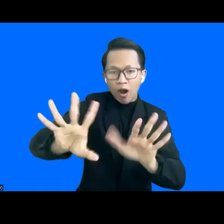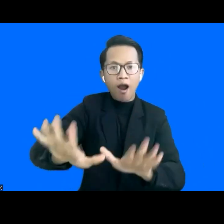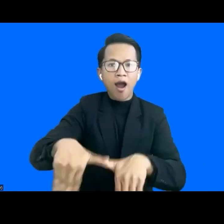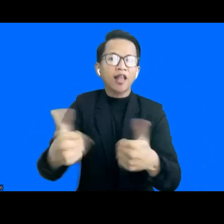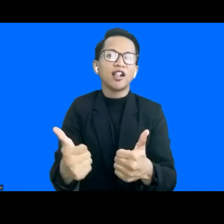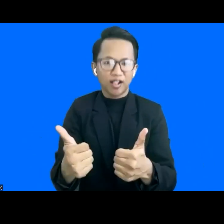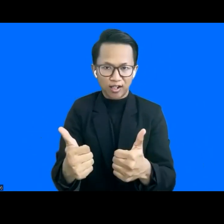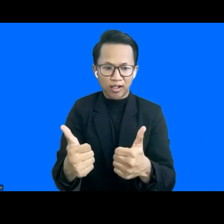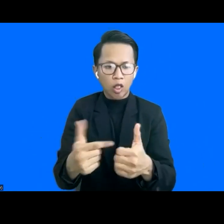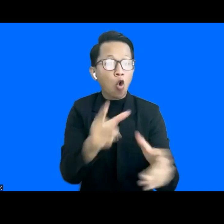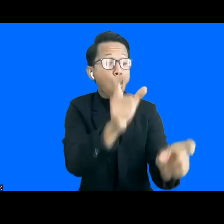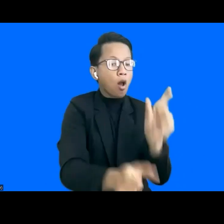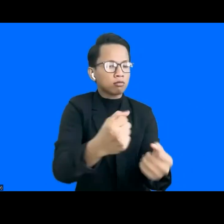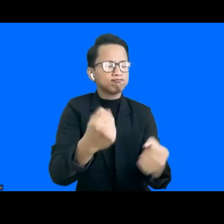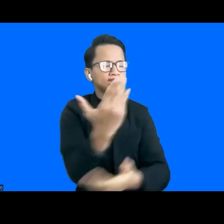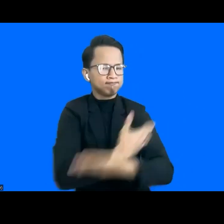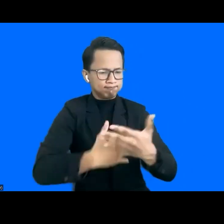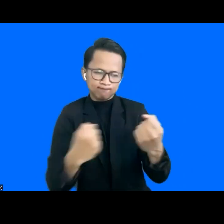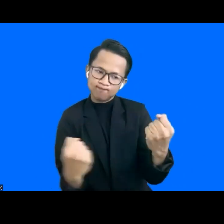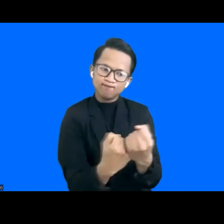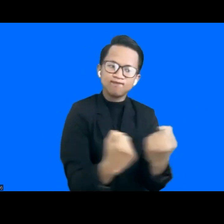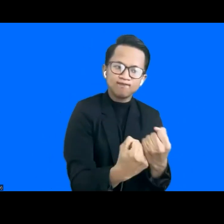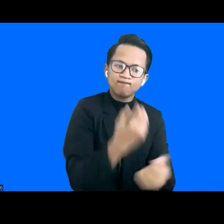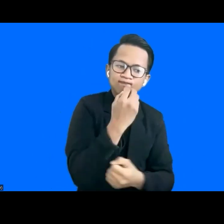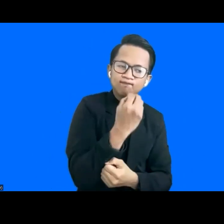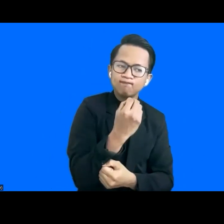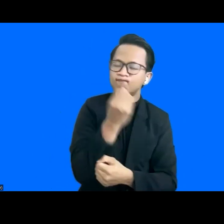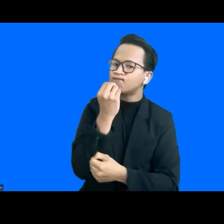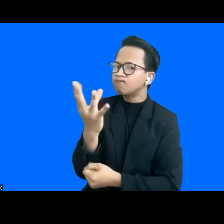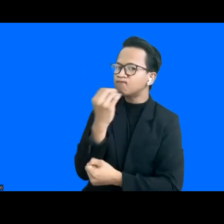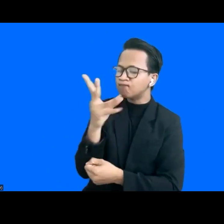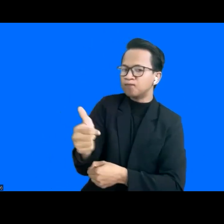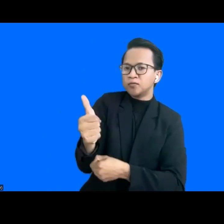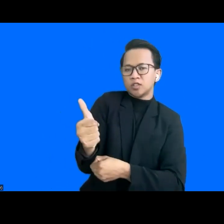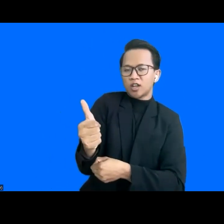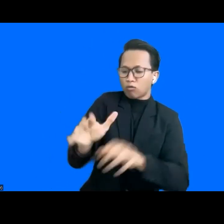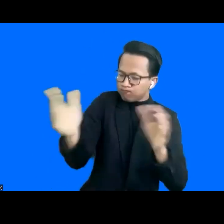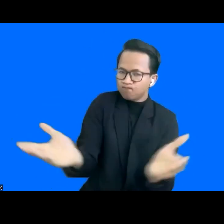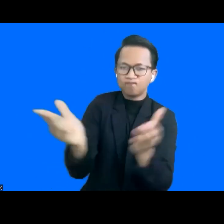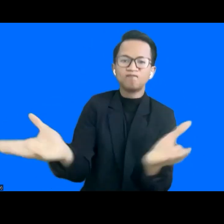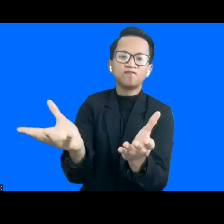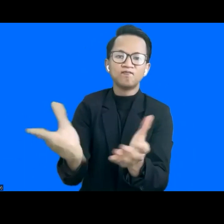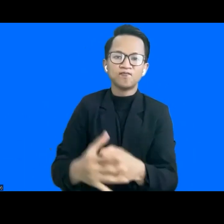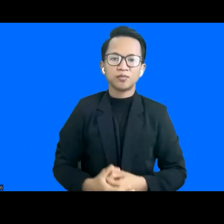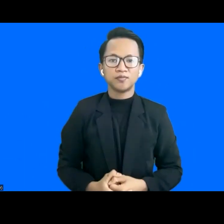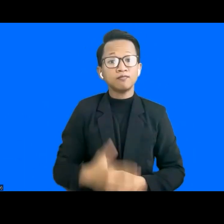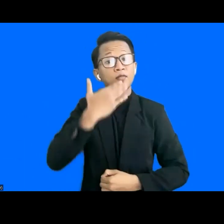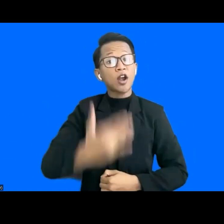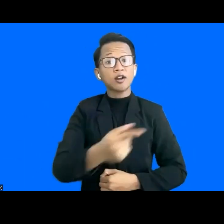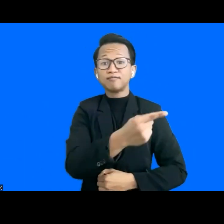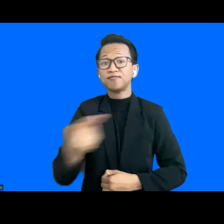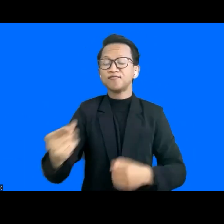persons with disabilities to be heard and effectively engaged in the ASEAN community. Thank you all.